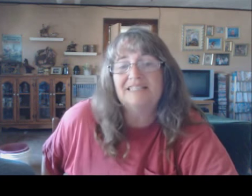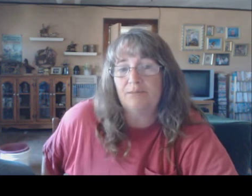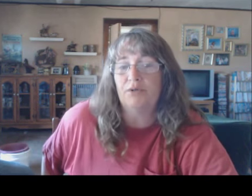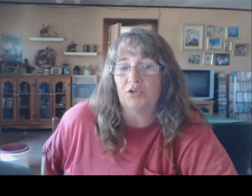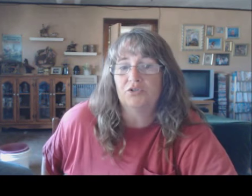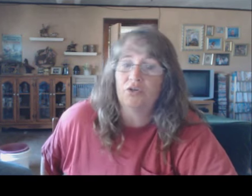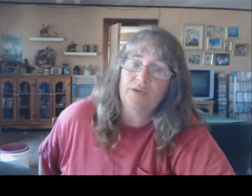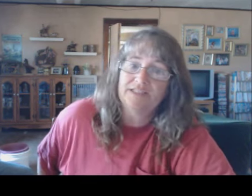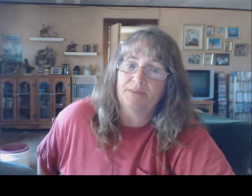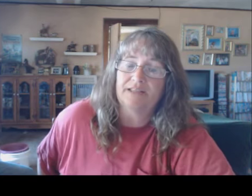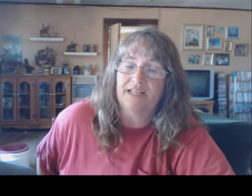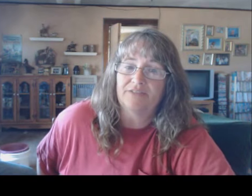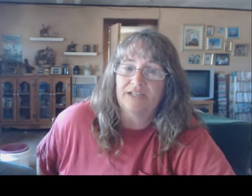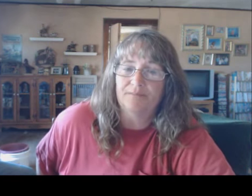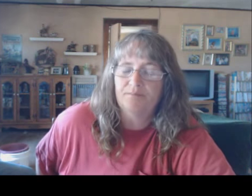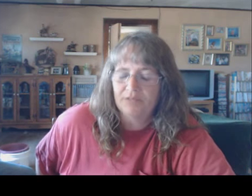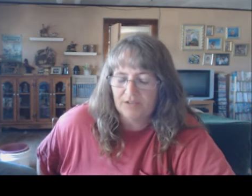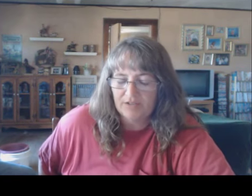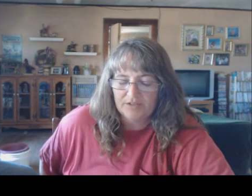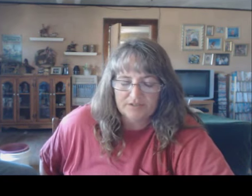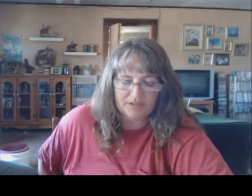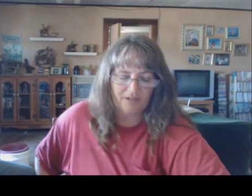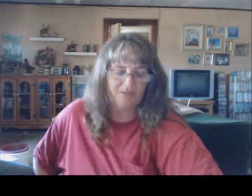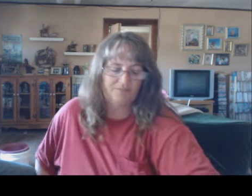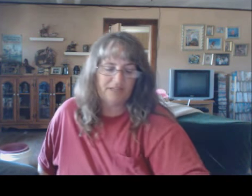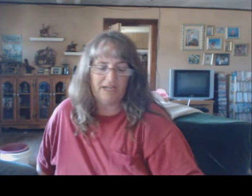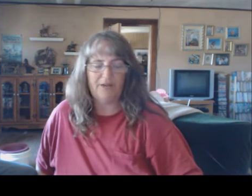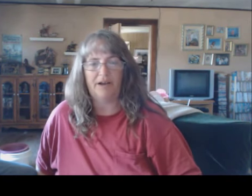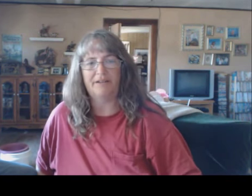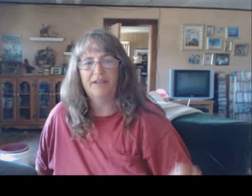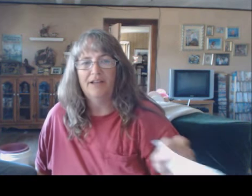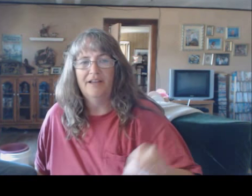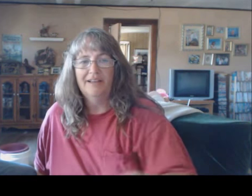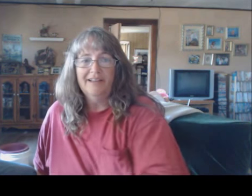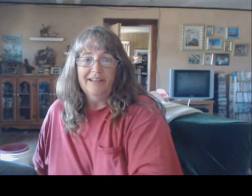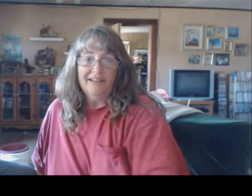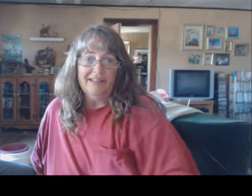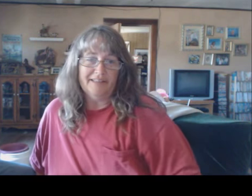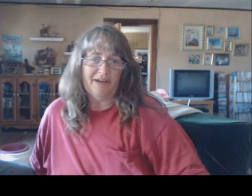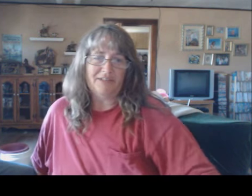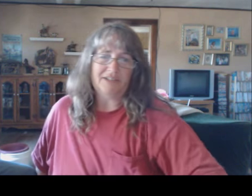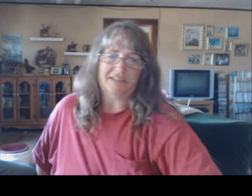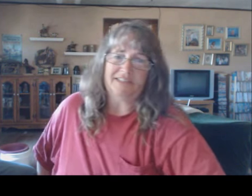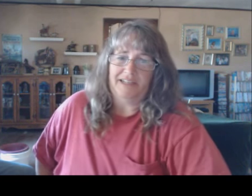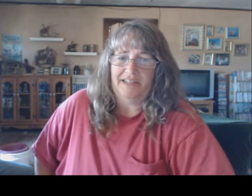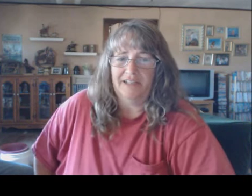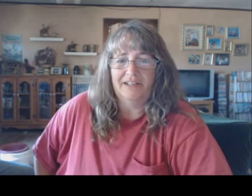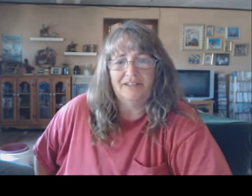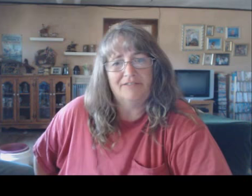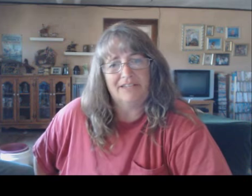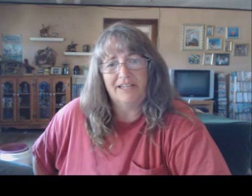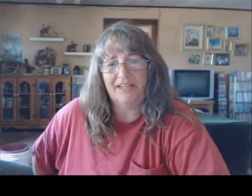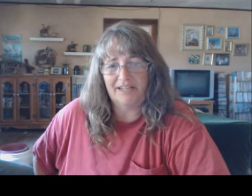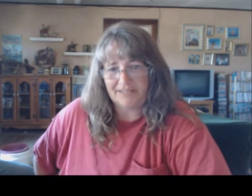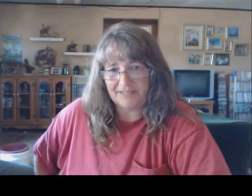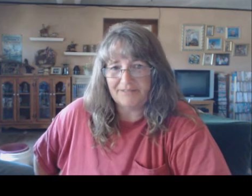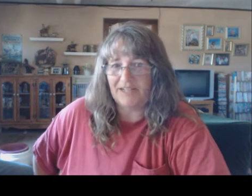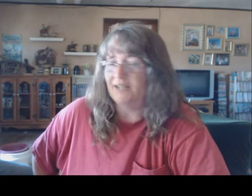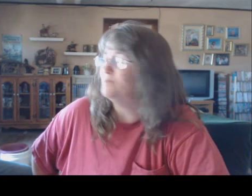And he is a bull. So, we expect that of him. So... Anyway. That was our exciting, lovely night. Huh?